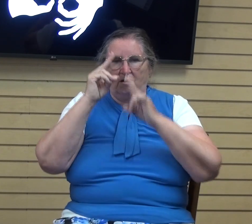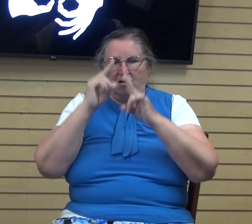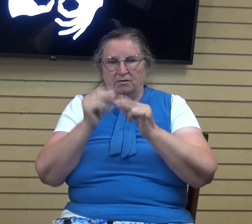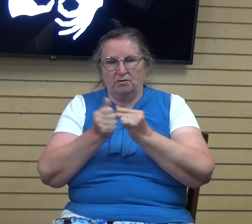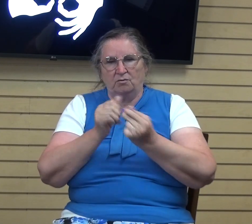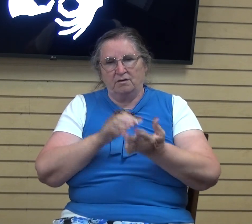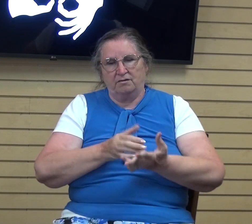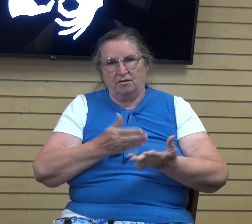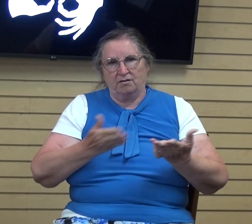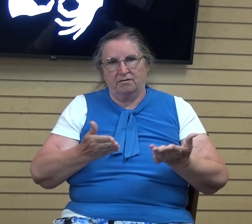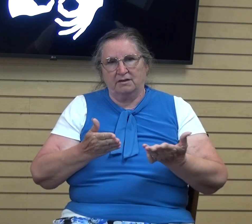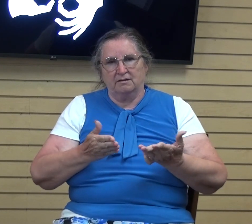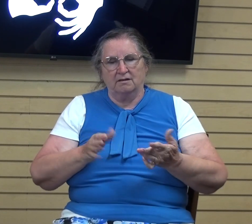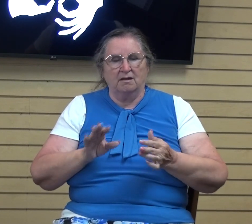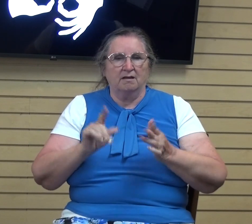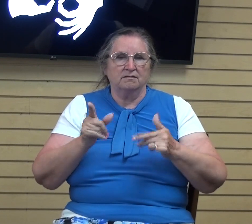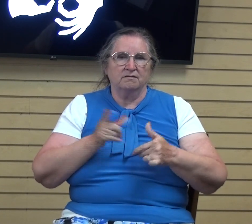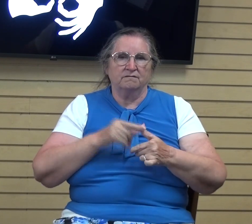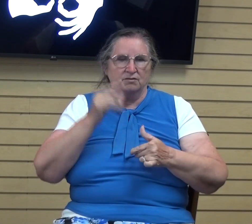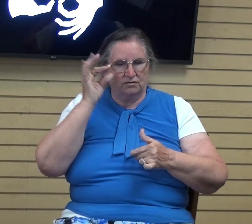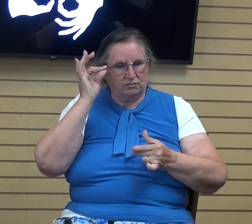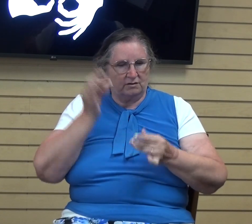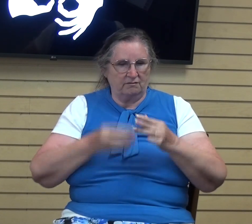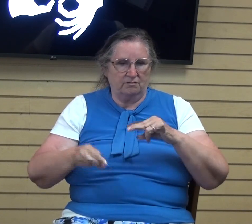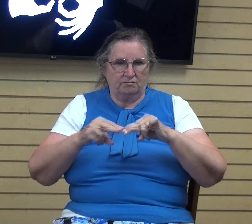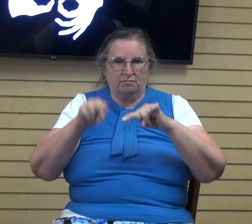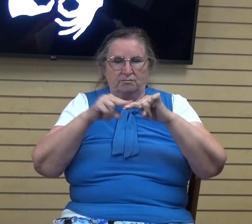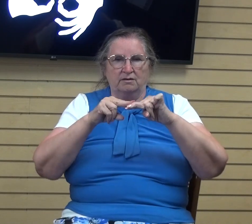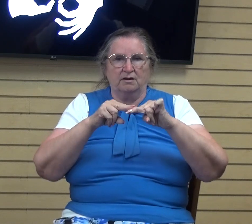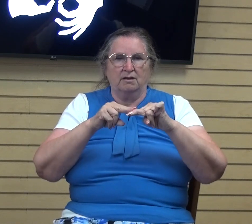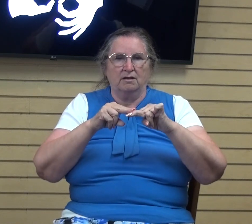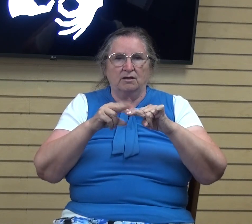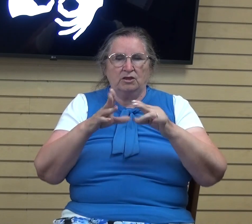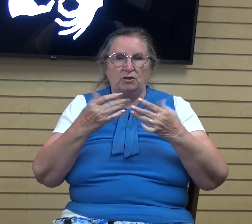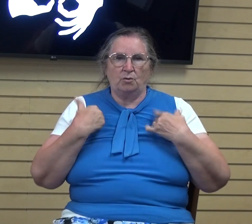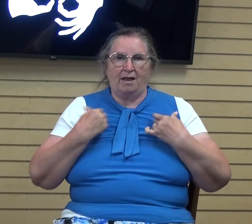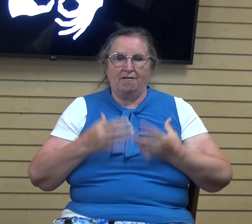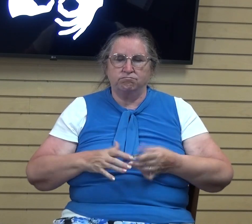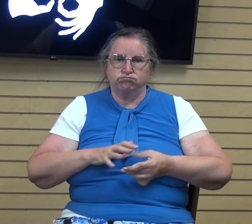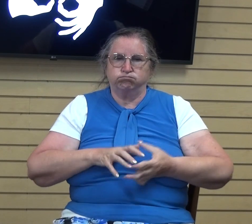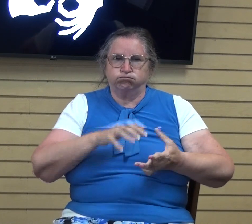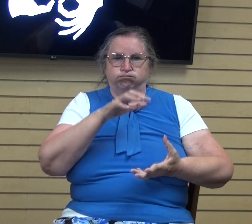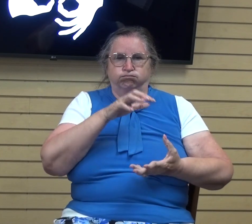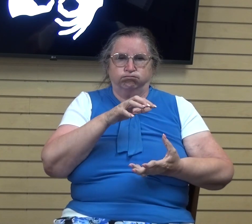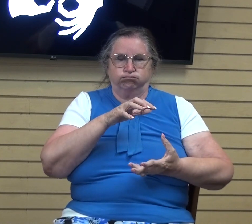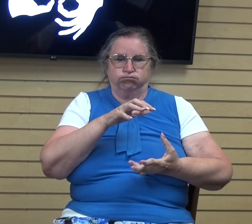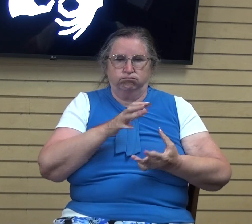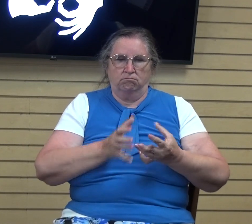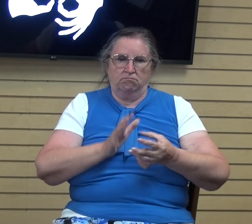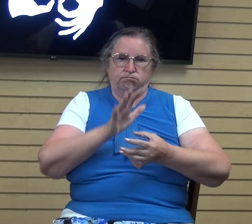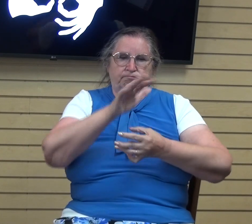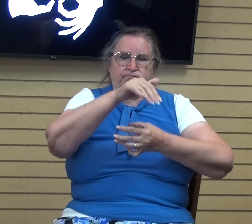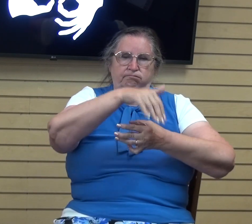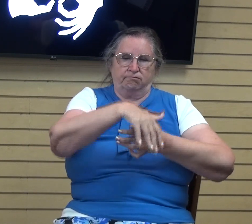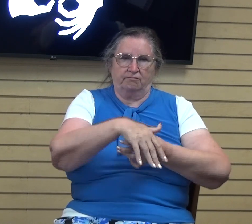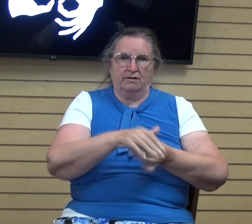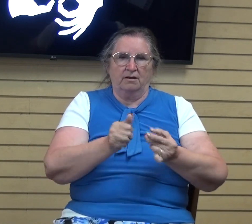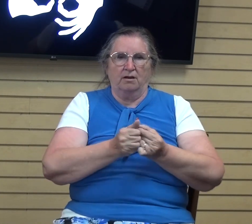of all your increase. So your barns will be filled with plenty and your vats will, your vats will overflow with new wine.